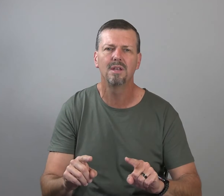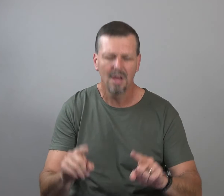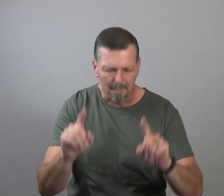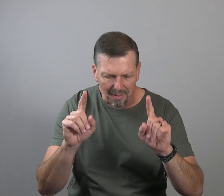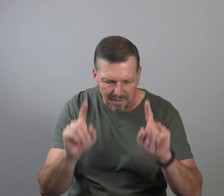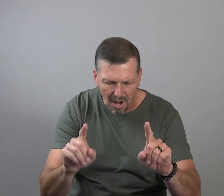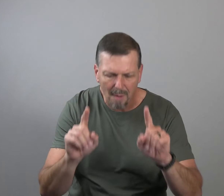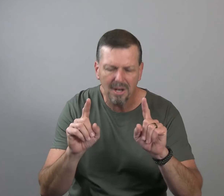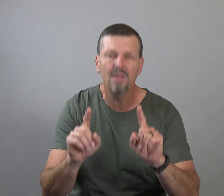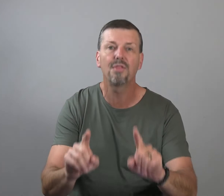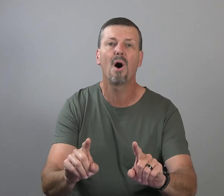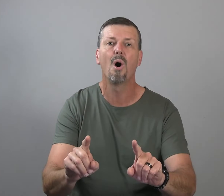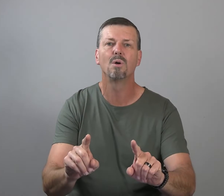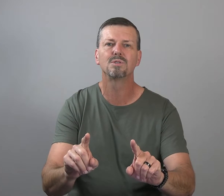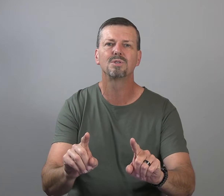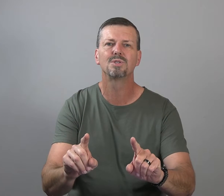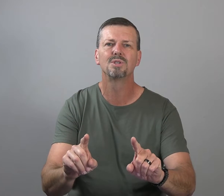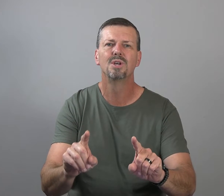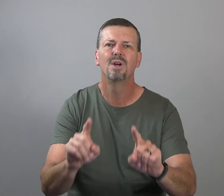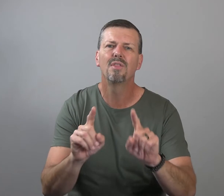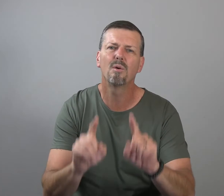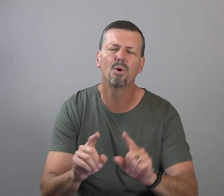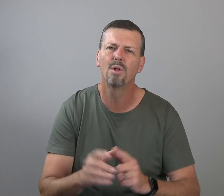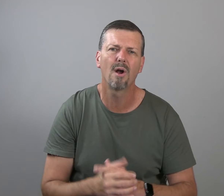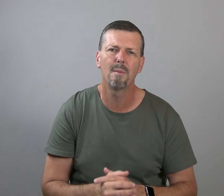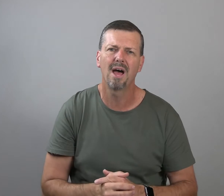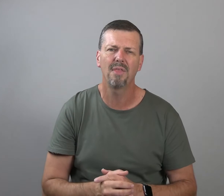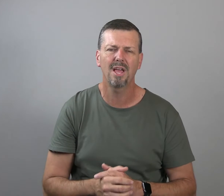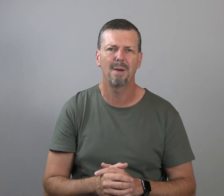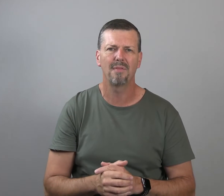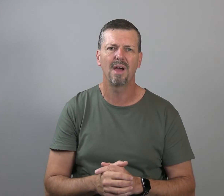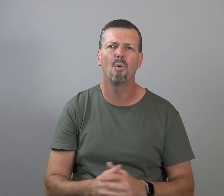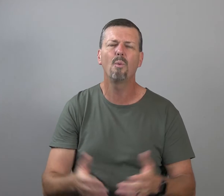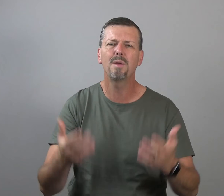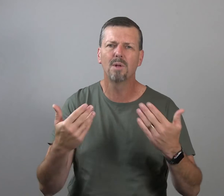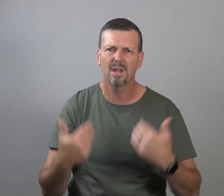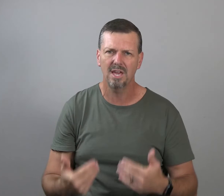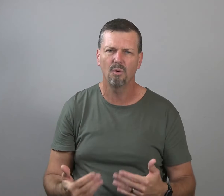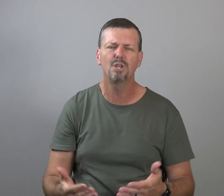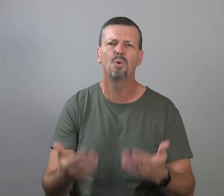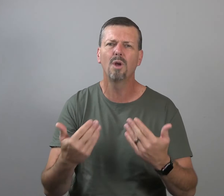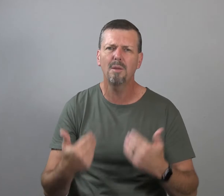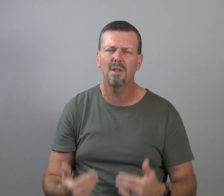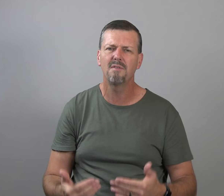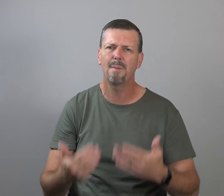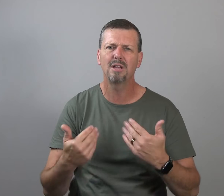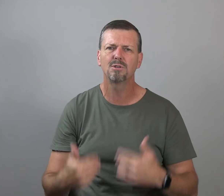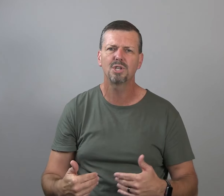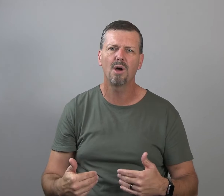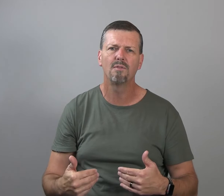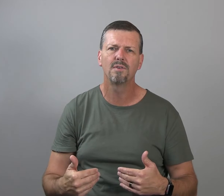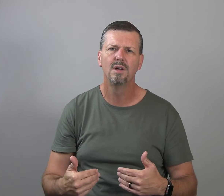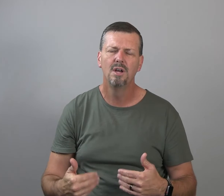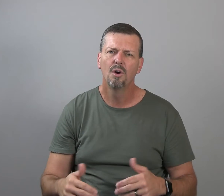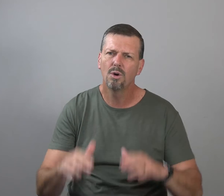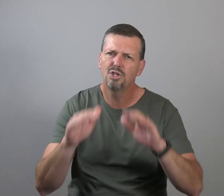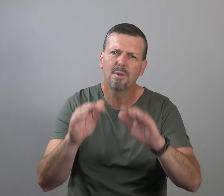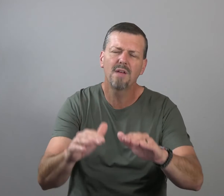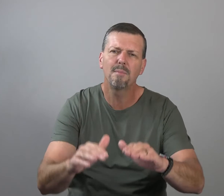by the dominant thoughts that rule in our mind. Think about that. What we believe, what you really believe about yourself, what you believe